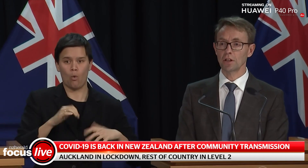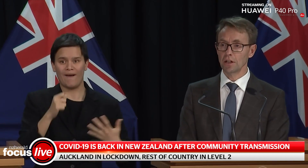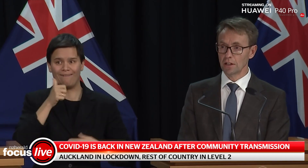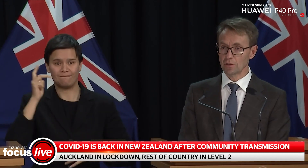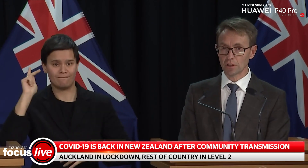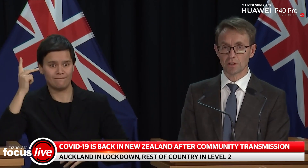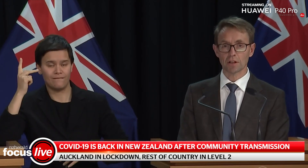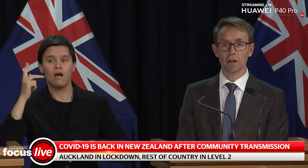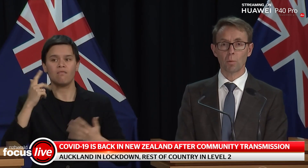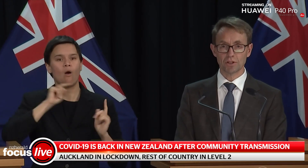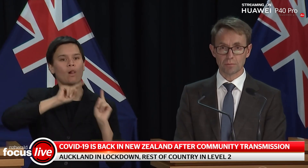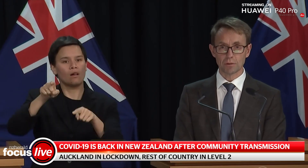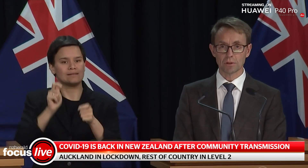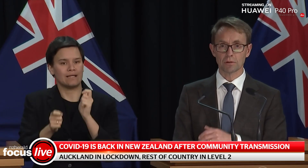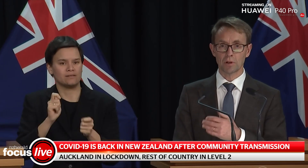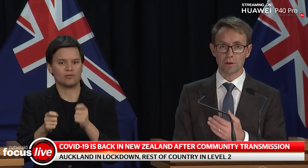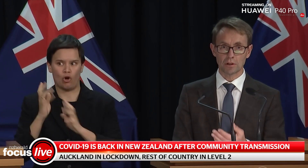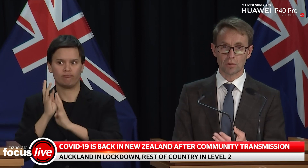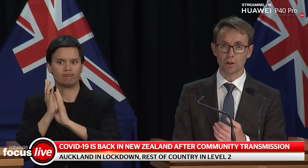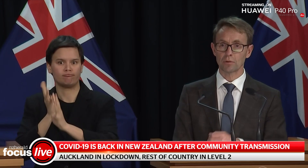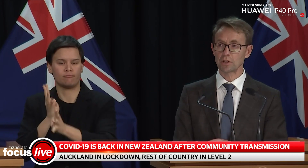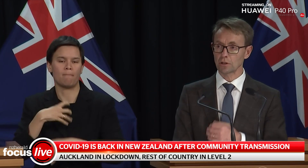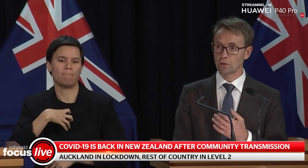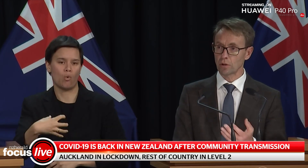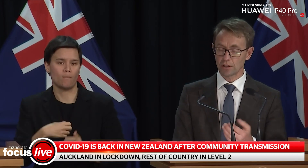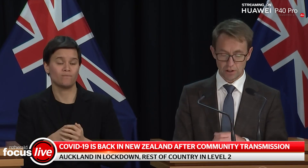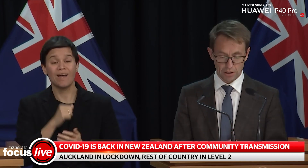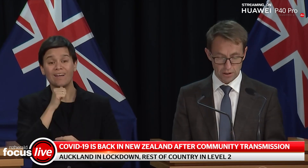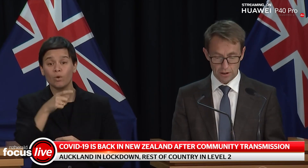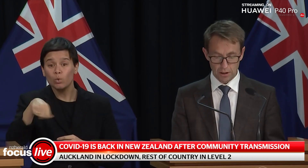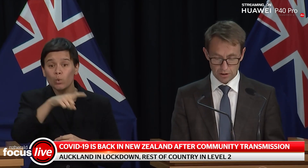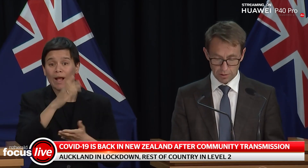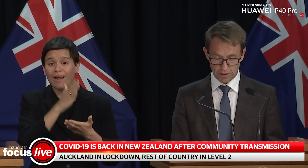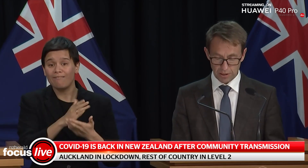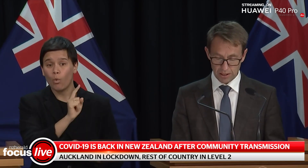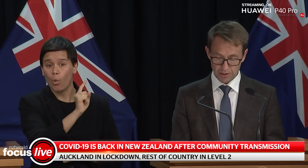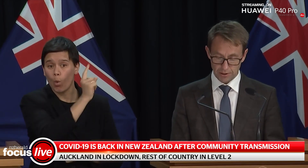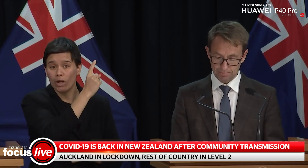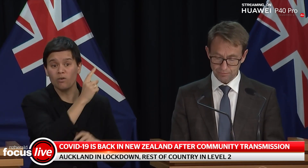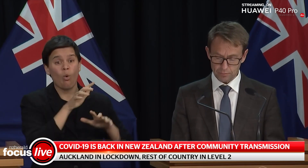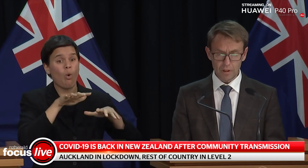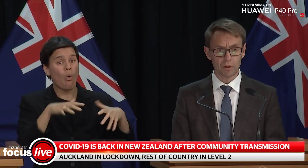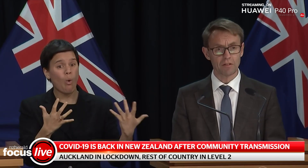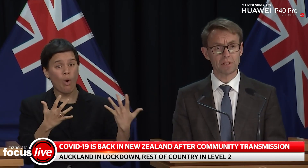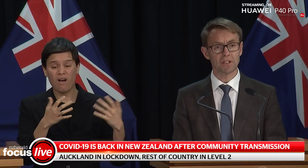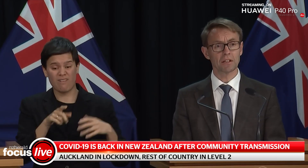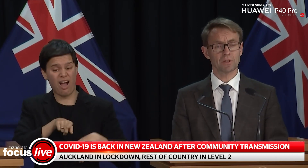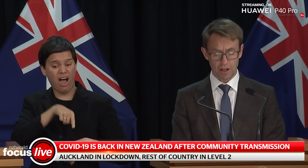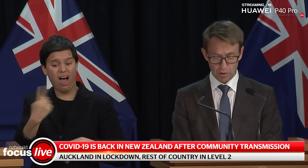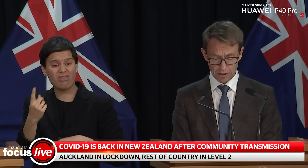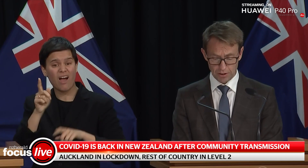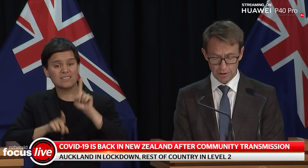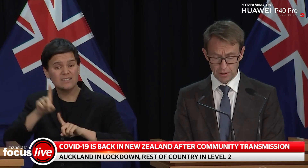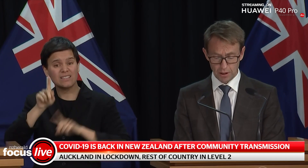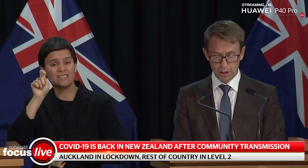encourage any New Zealander with symptoms, whether in the Auckland region or outside it, to please be tested. We have been saying